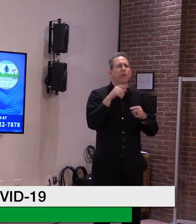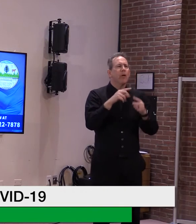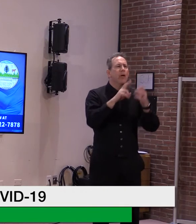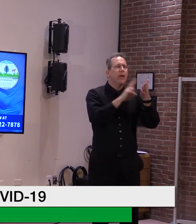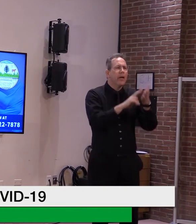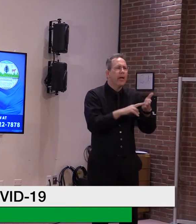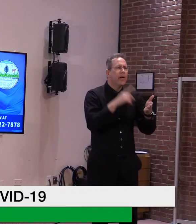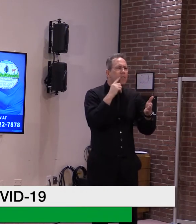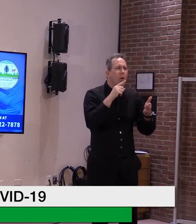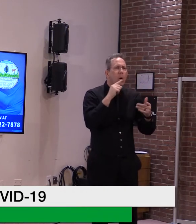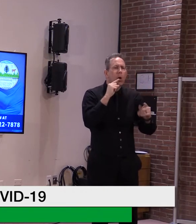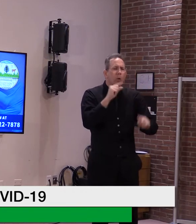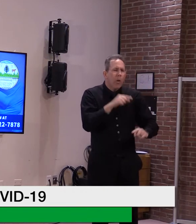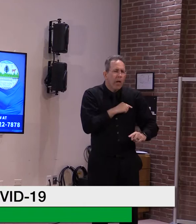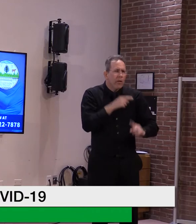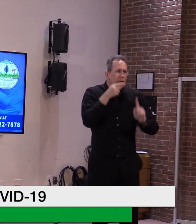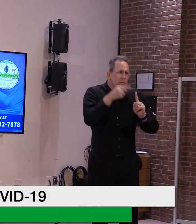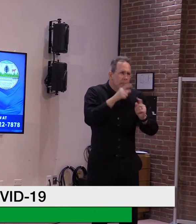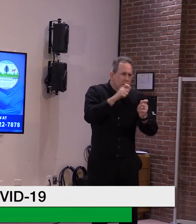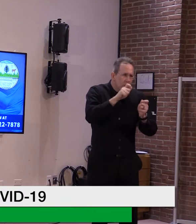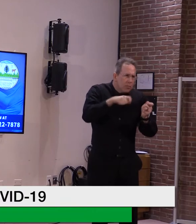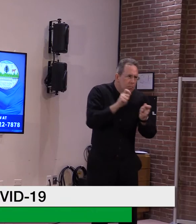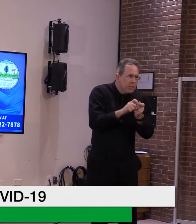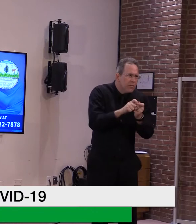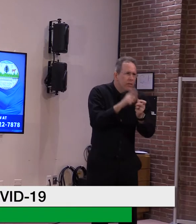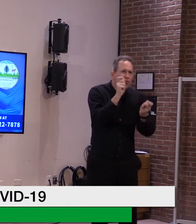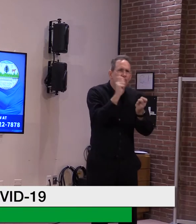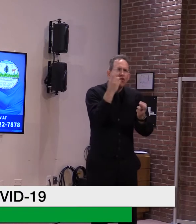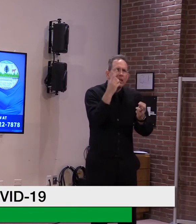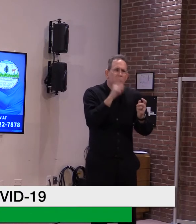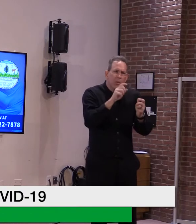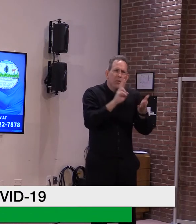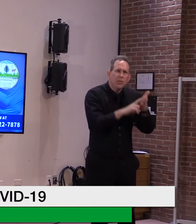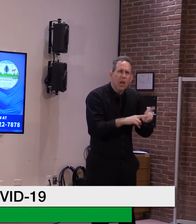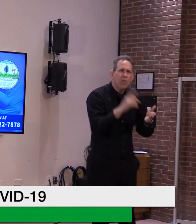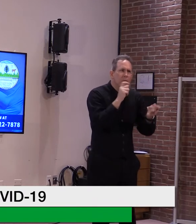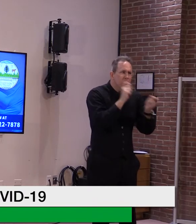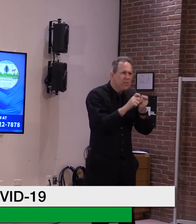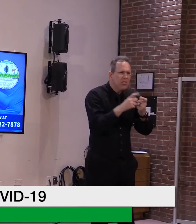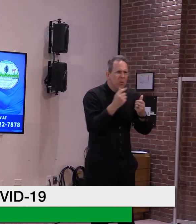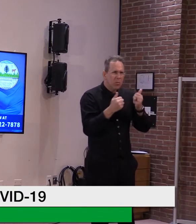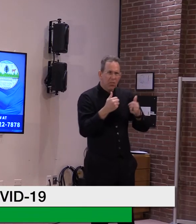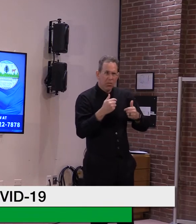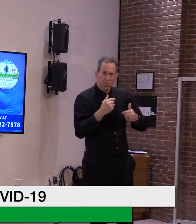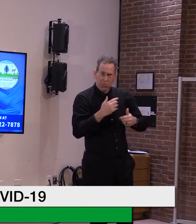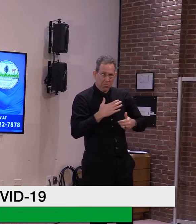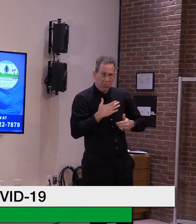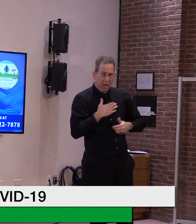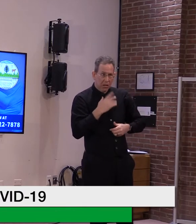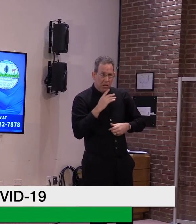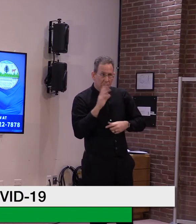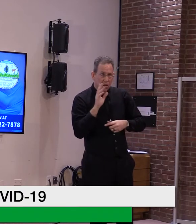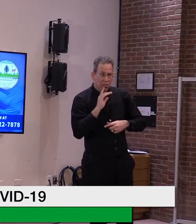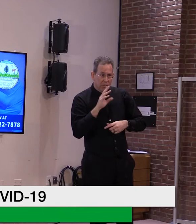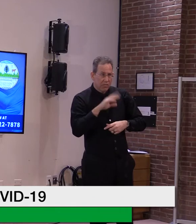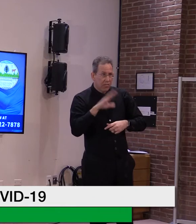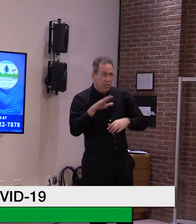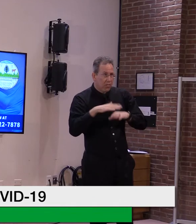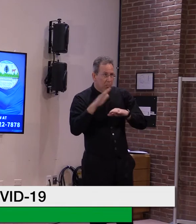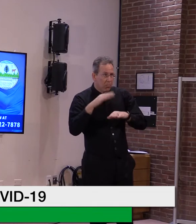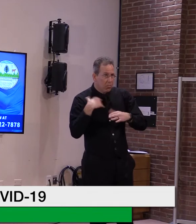in the fray. Um, because there have been, you know, many, many new periods of eligibility opening up very quickly.